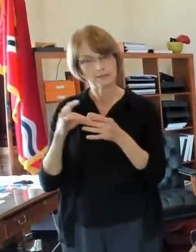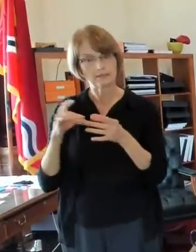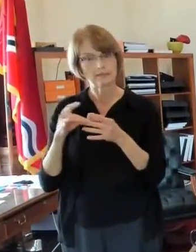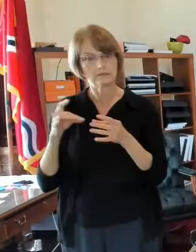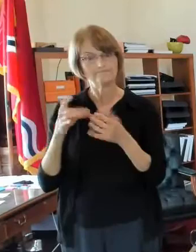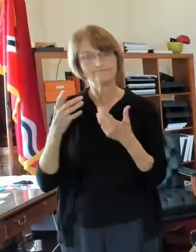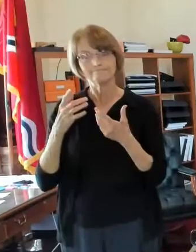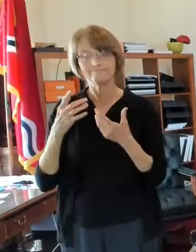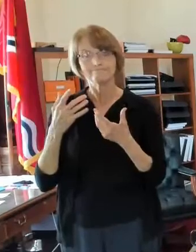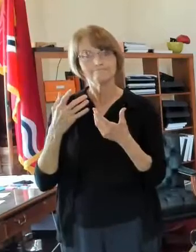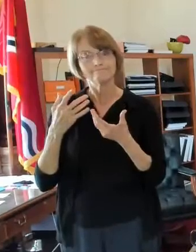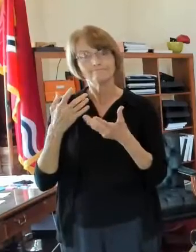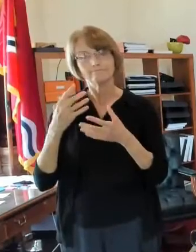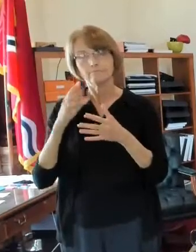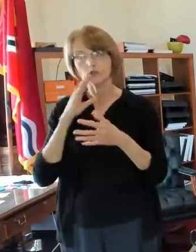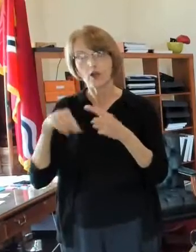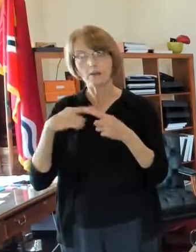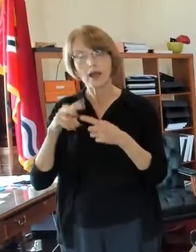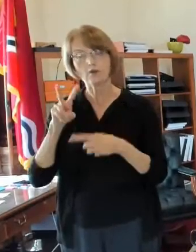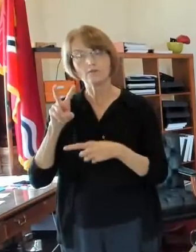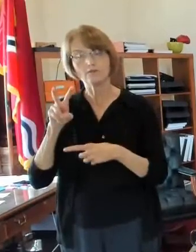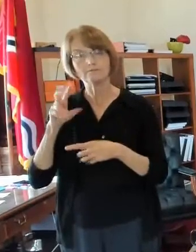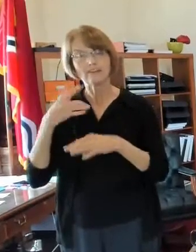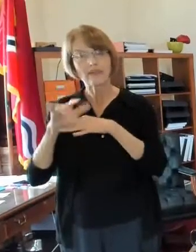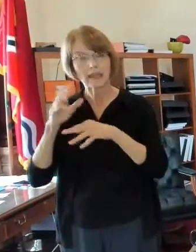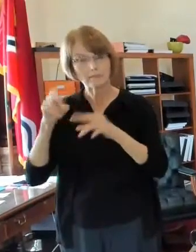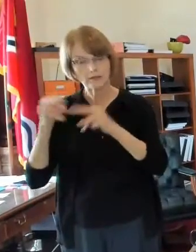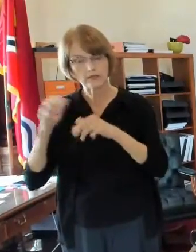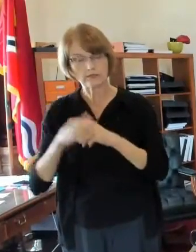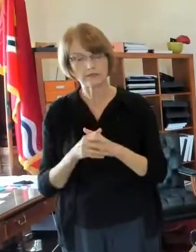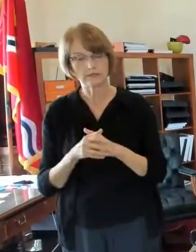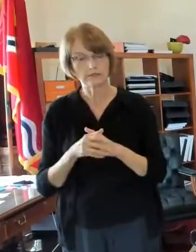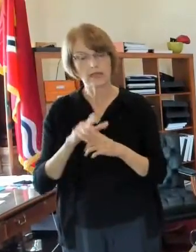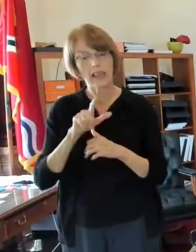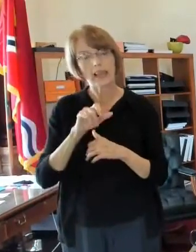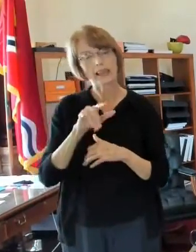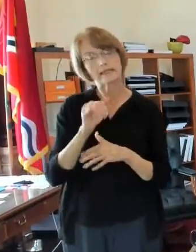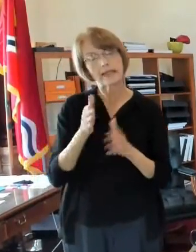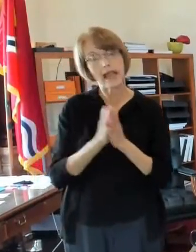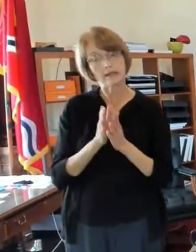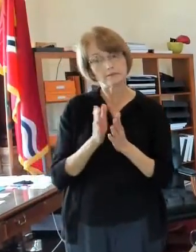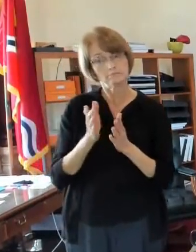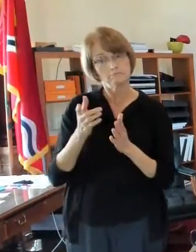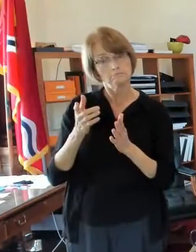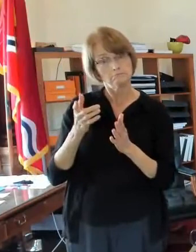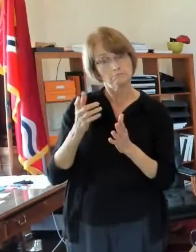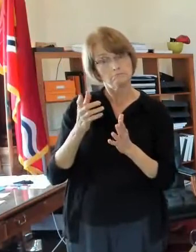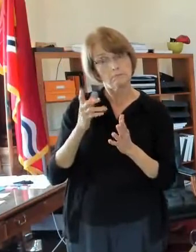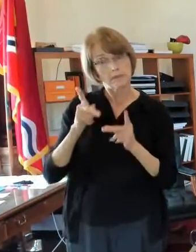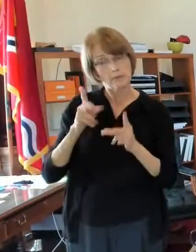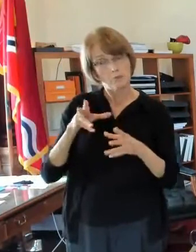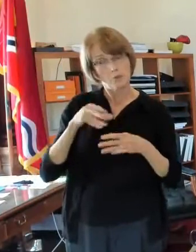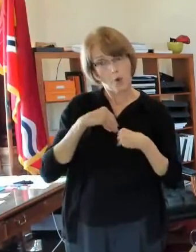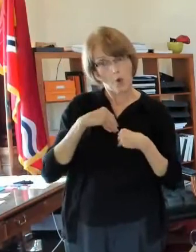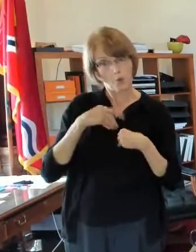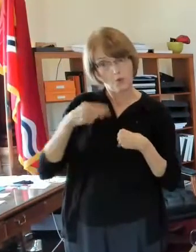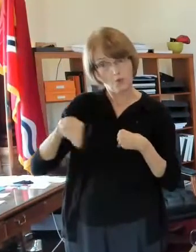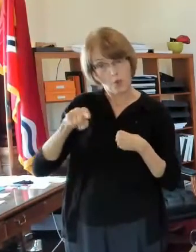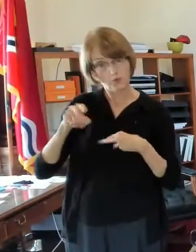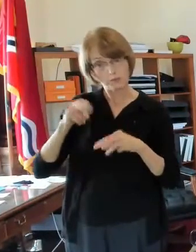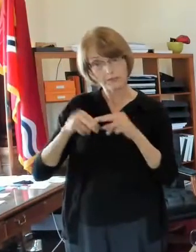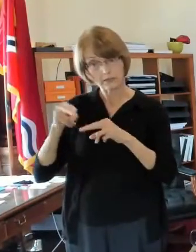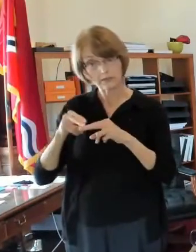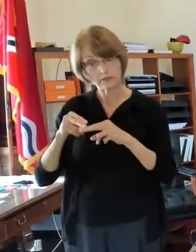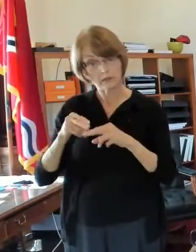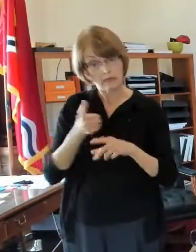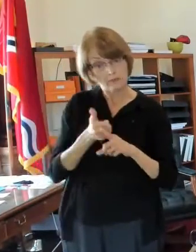vacancy uh lindy wants to know uh the owners of these properties are they paying for the demolitions in any of these situations or are they